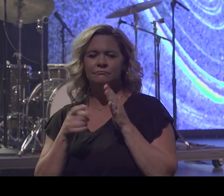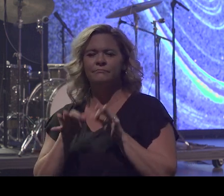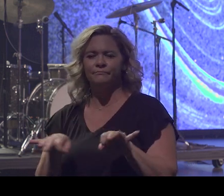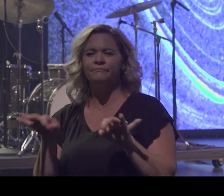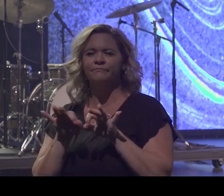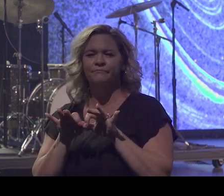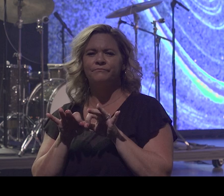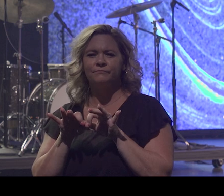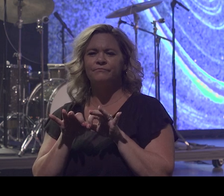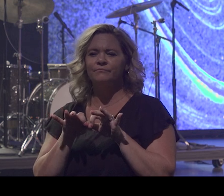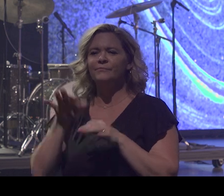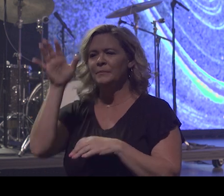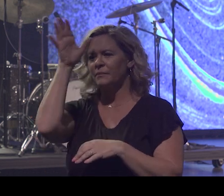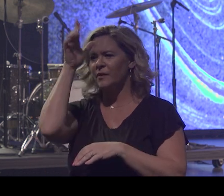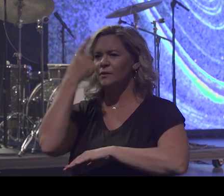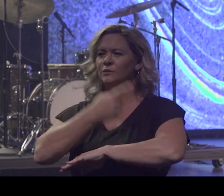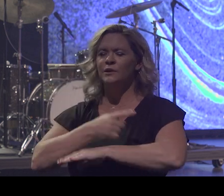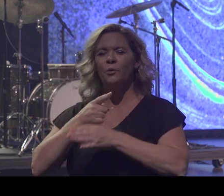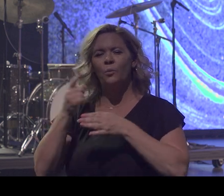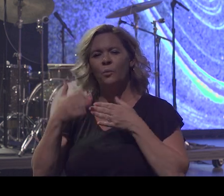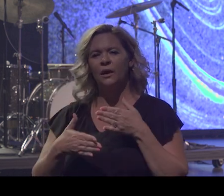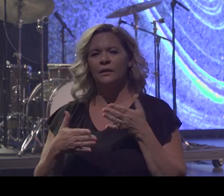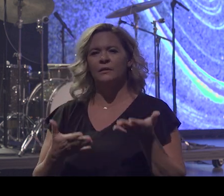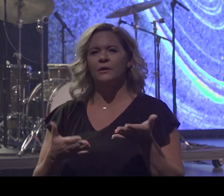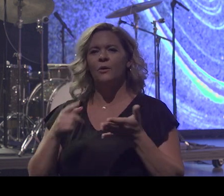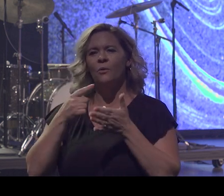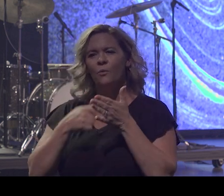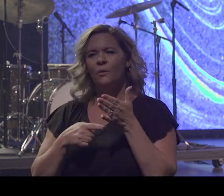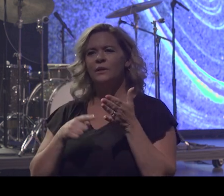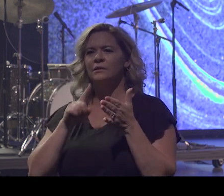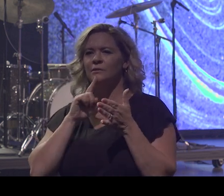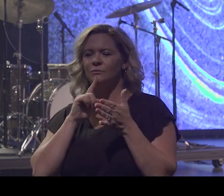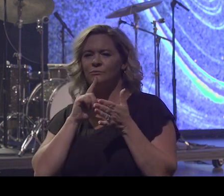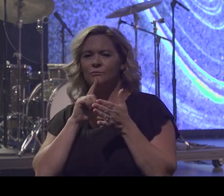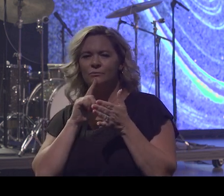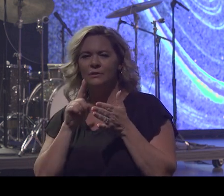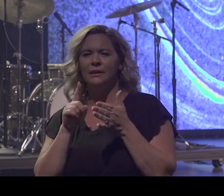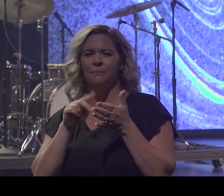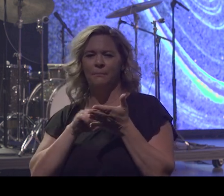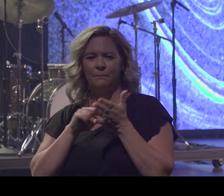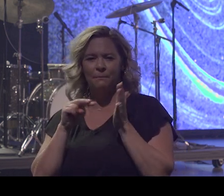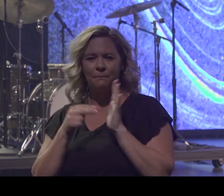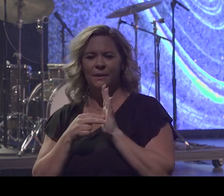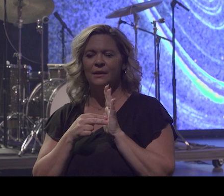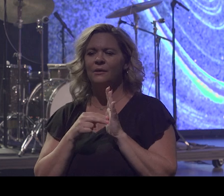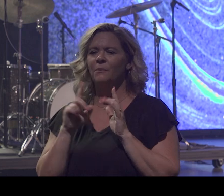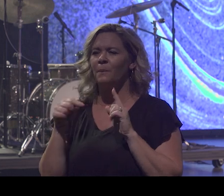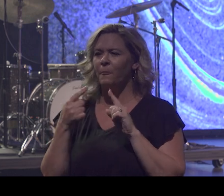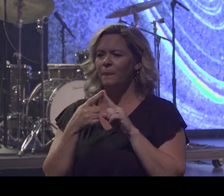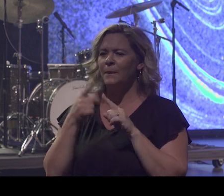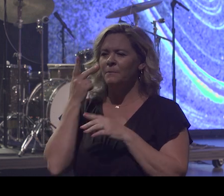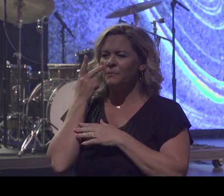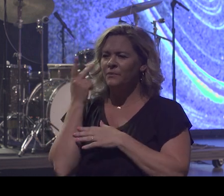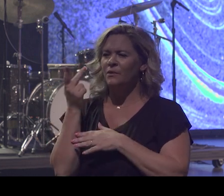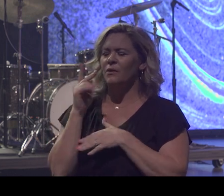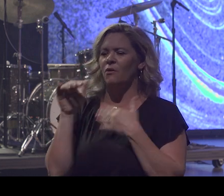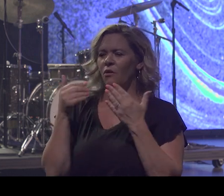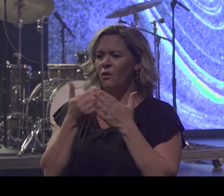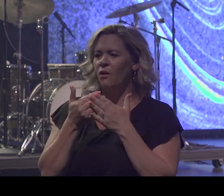Father's Day weekend, what does it really all mean? When you look at King Solomon, he